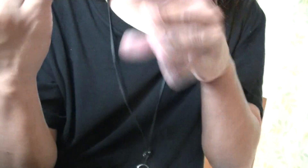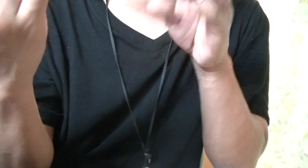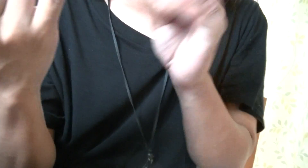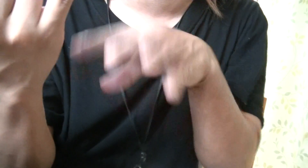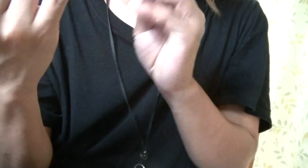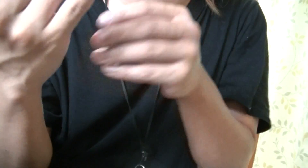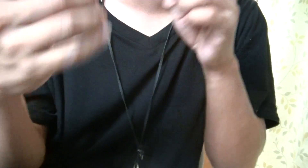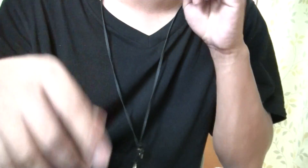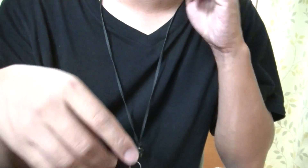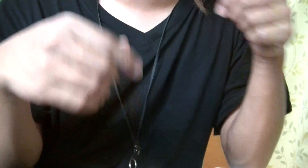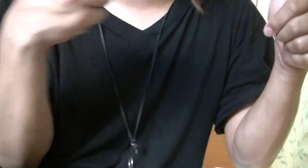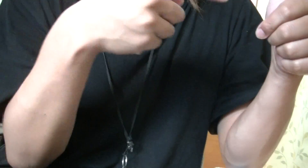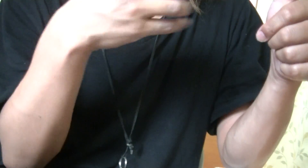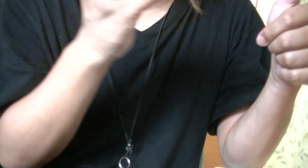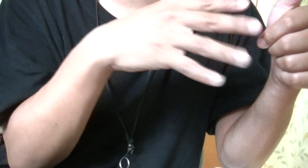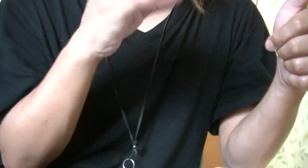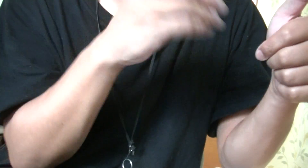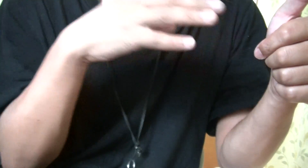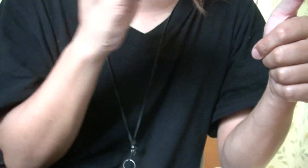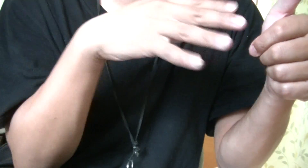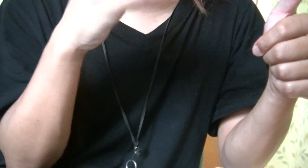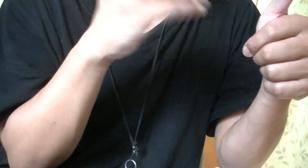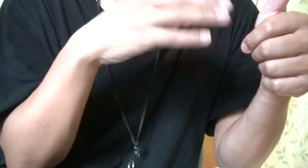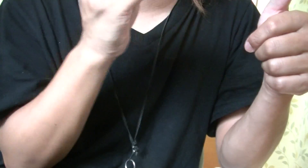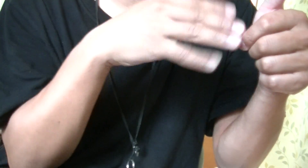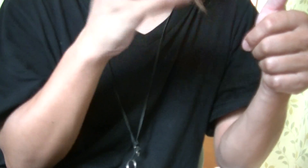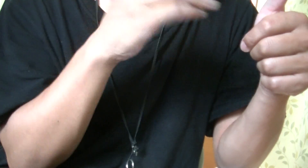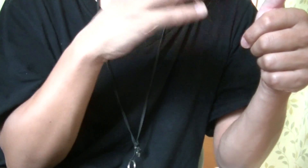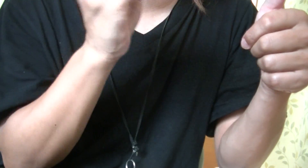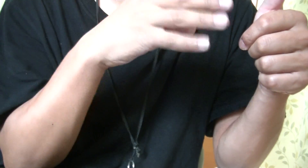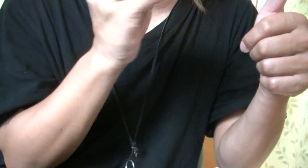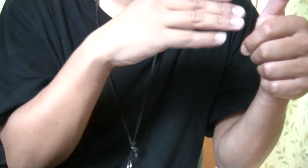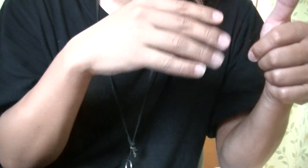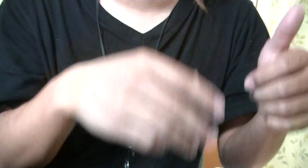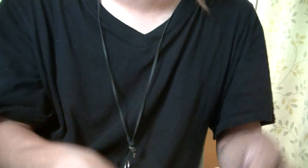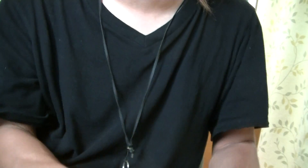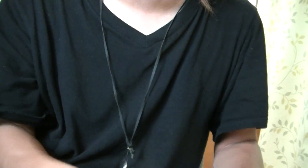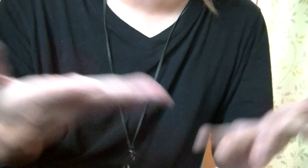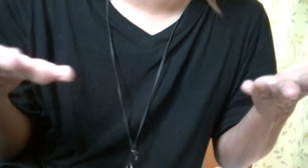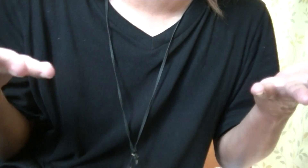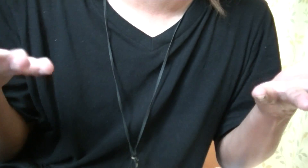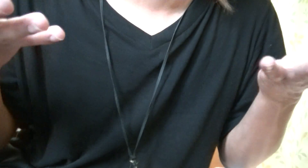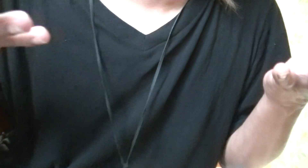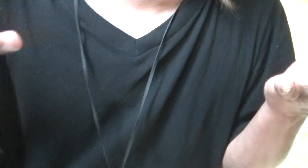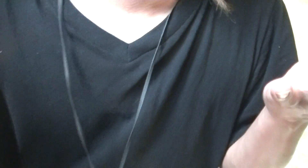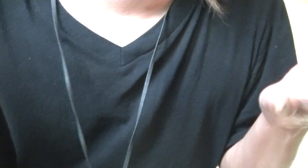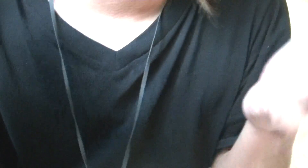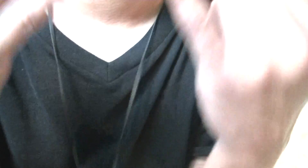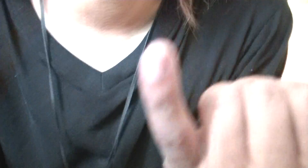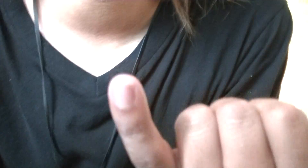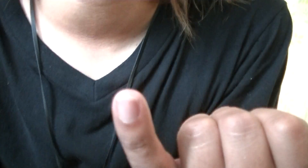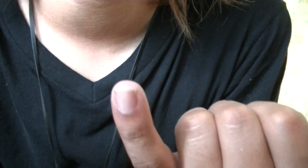for your day Oh, she did Oh, my girl, why, oh,